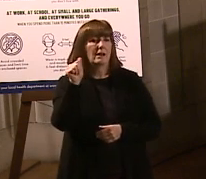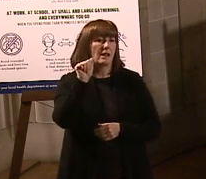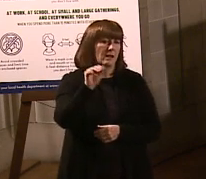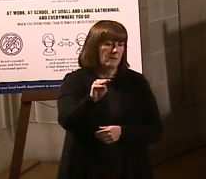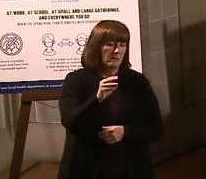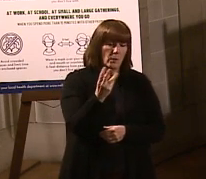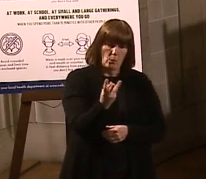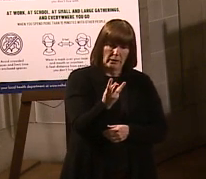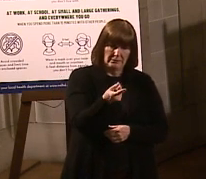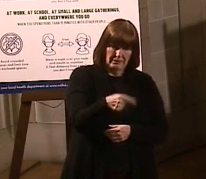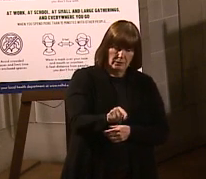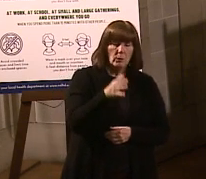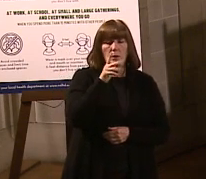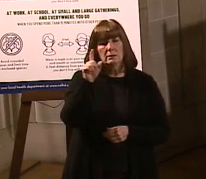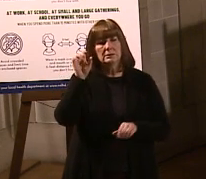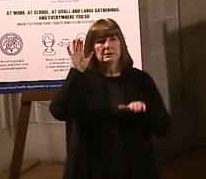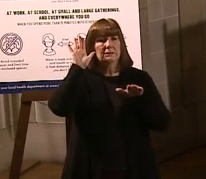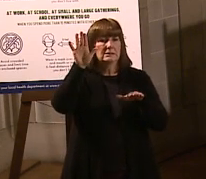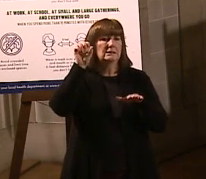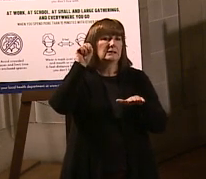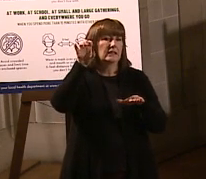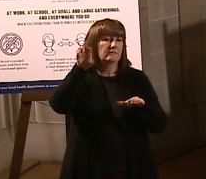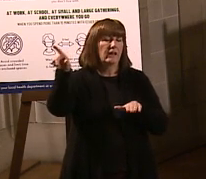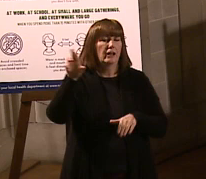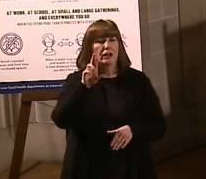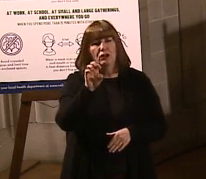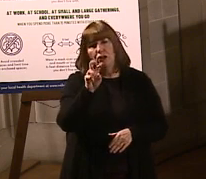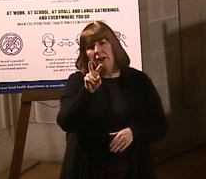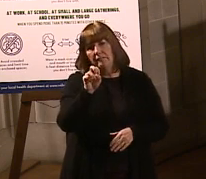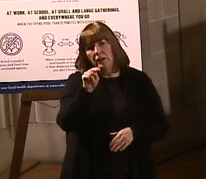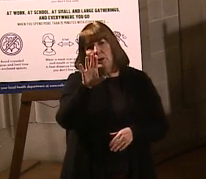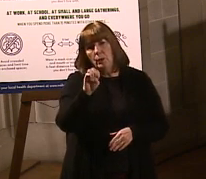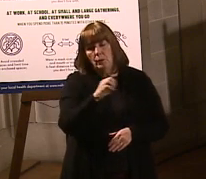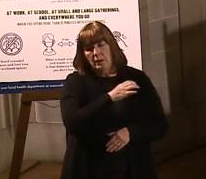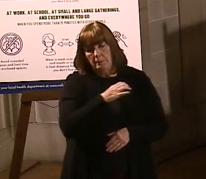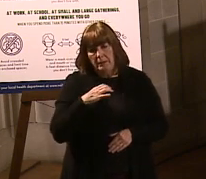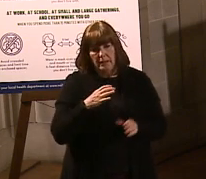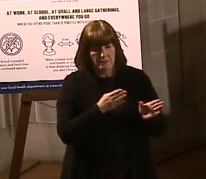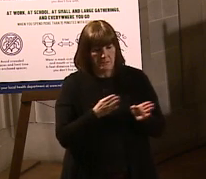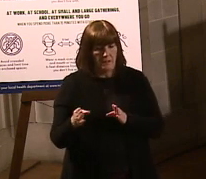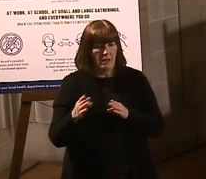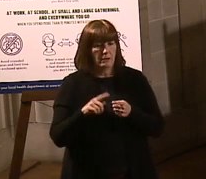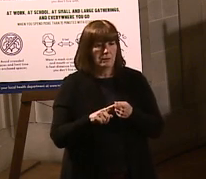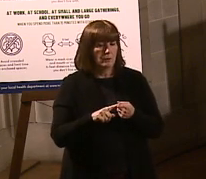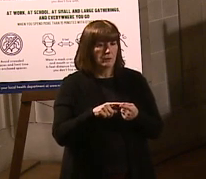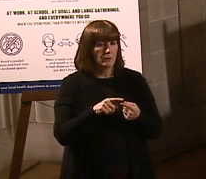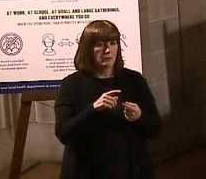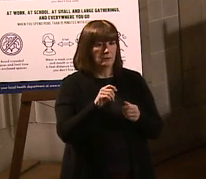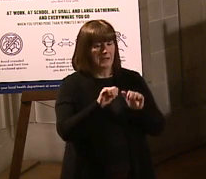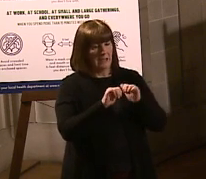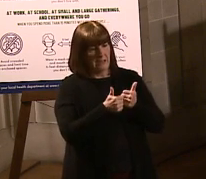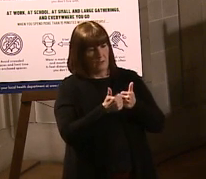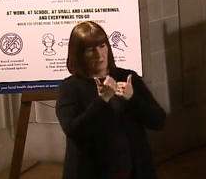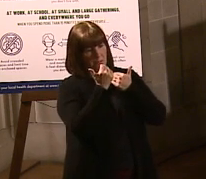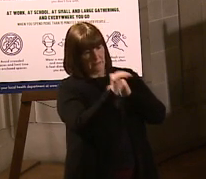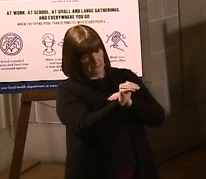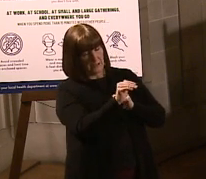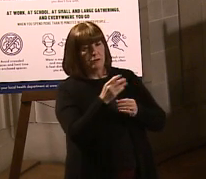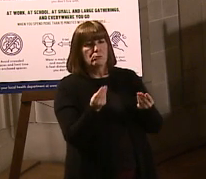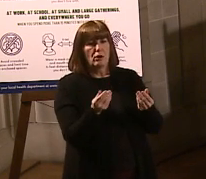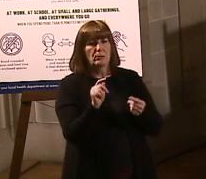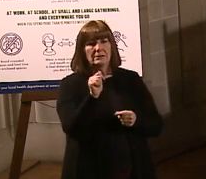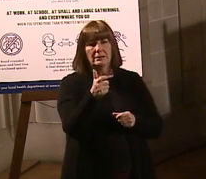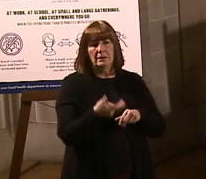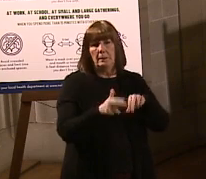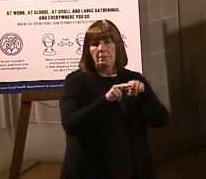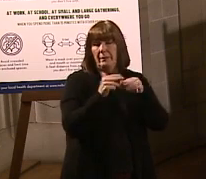Wednesday next week, I will be testifying in front of the Revenue Committee on our plan to limit how many property taxes can go up, how much property taxes can go up in a given